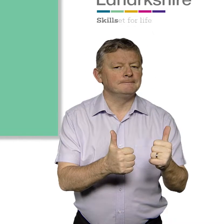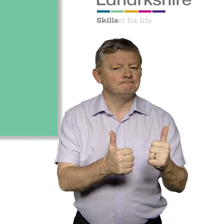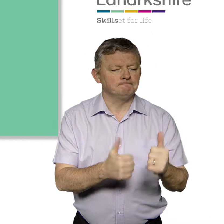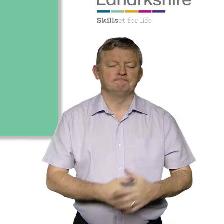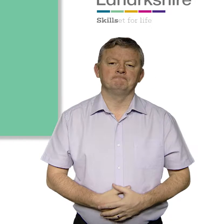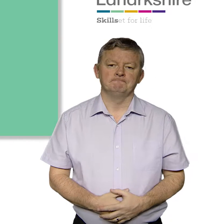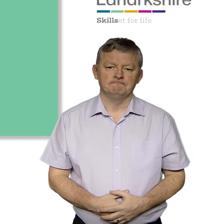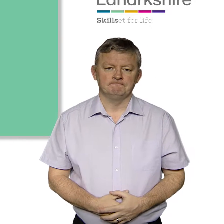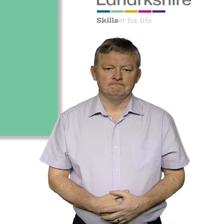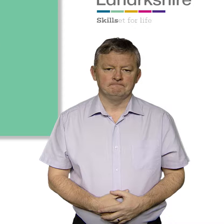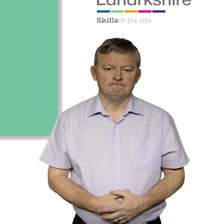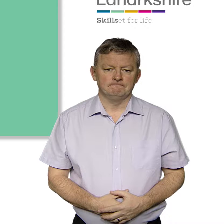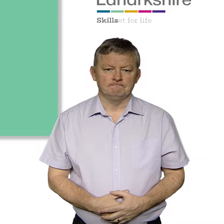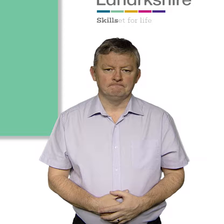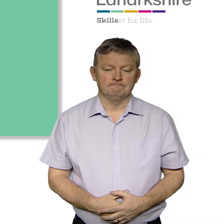health, mental health and well-being